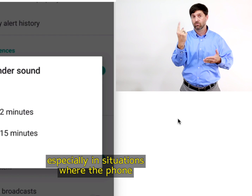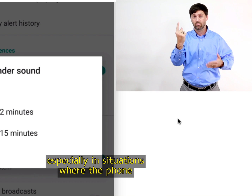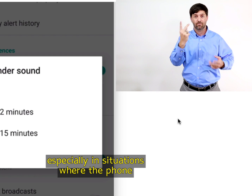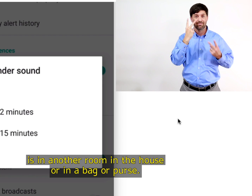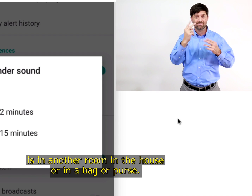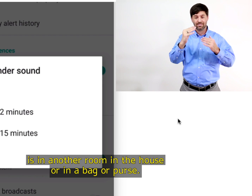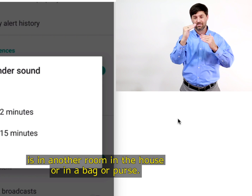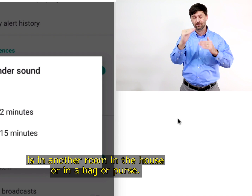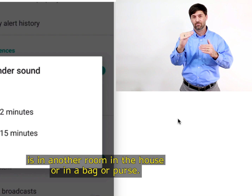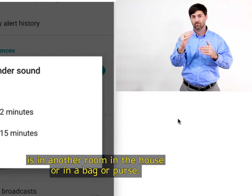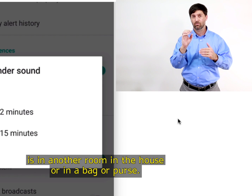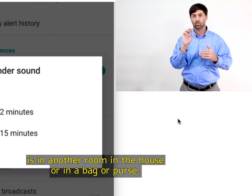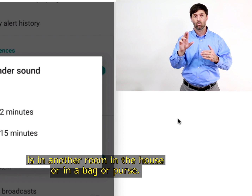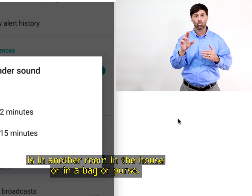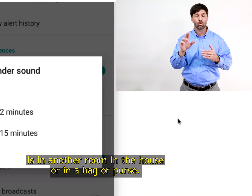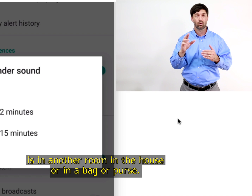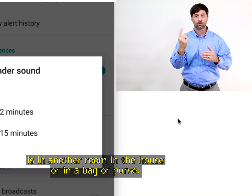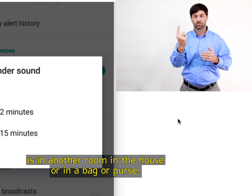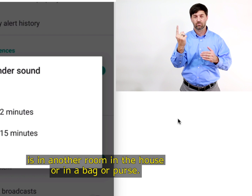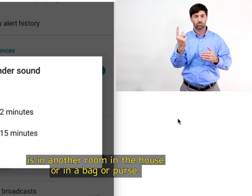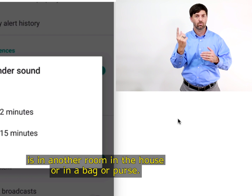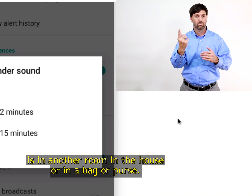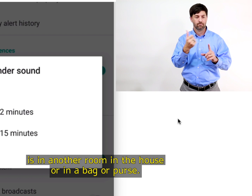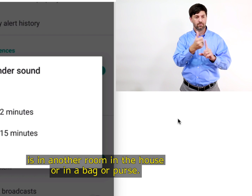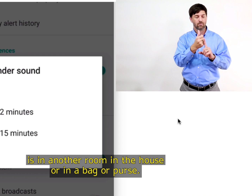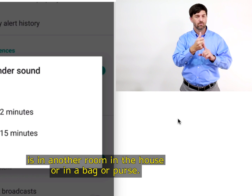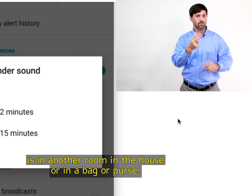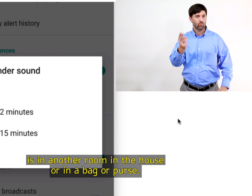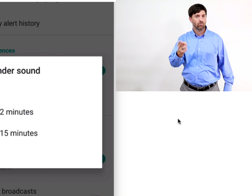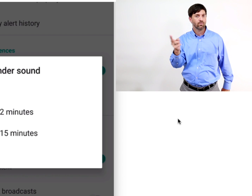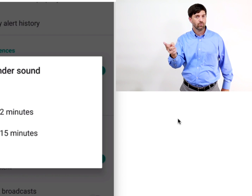where the phone is in another room in the house or in a bag or purse.